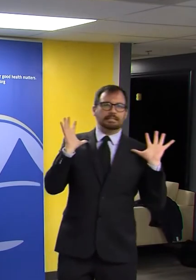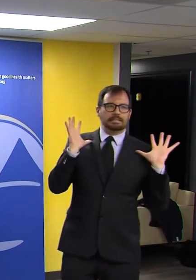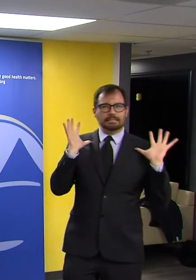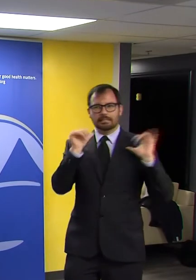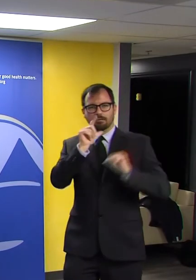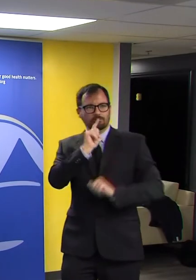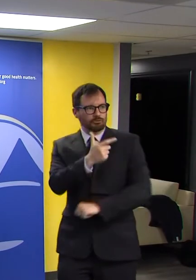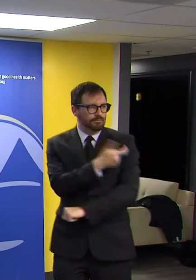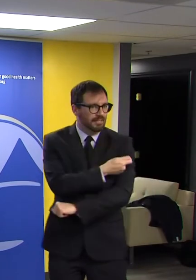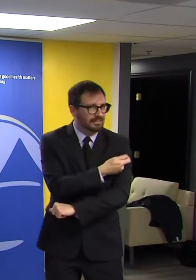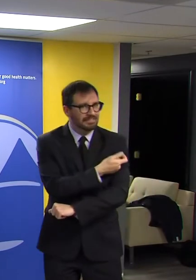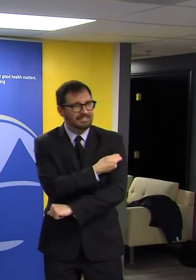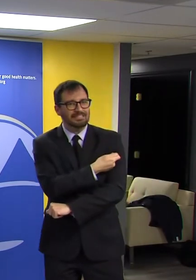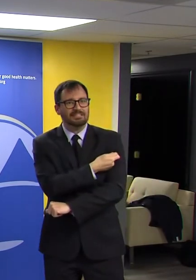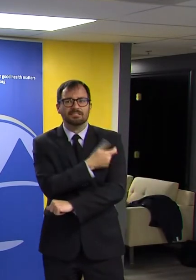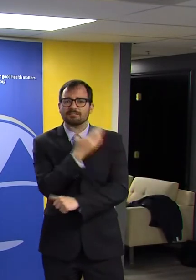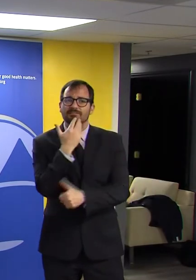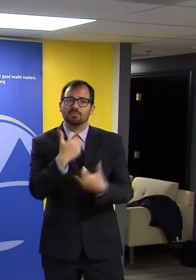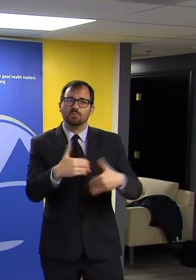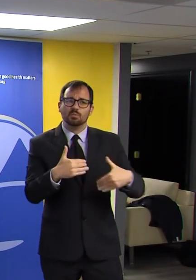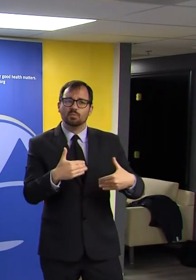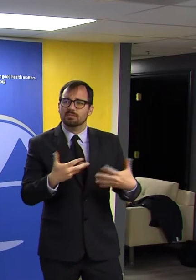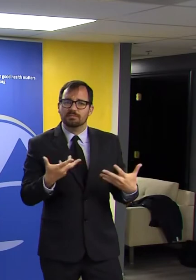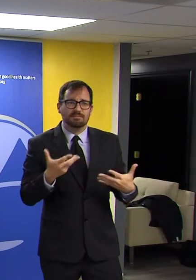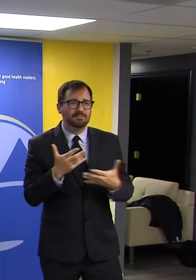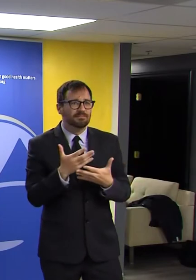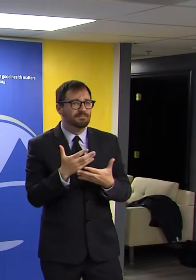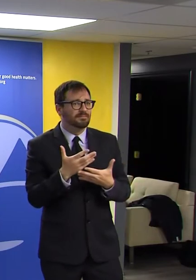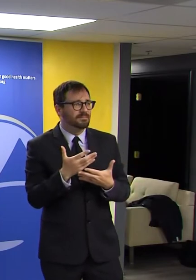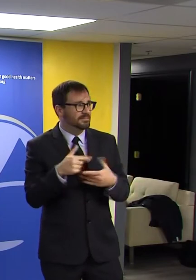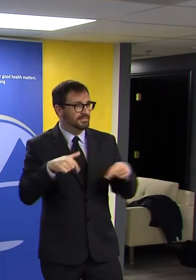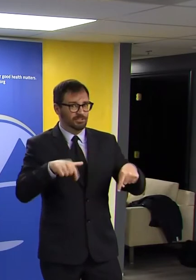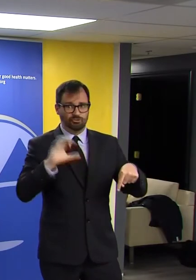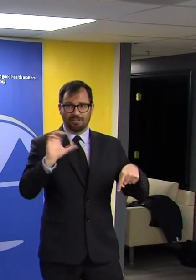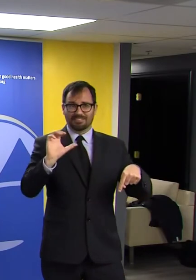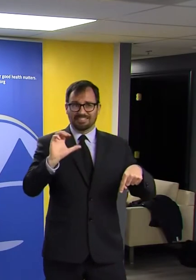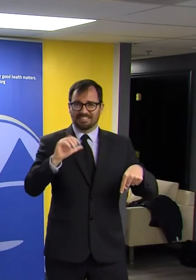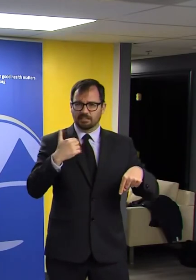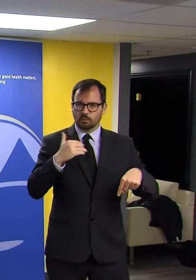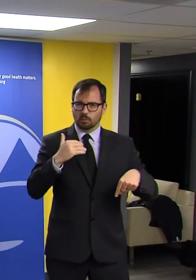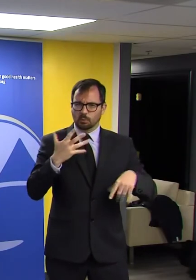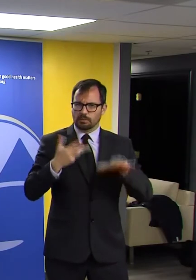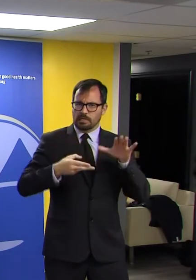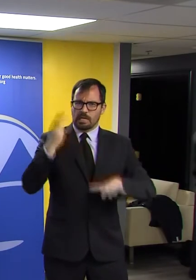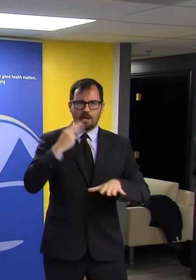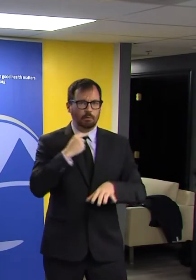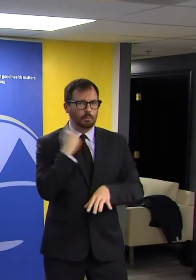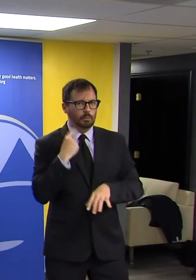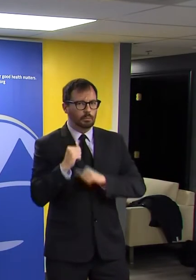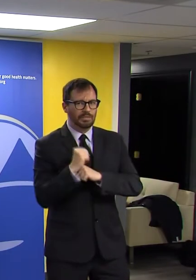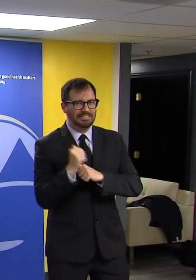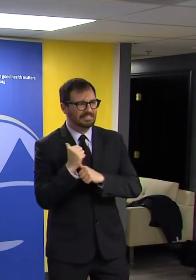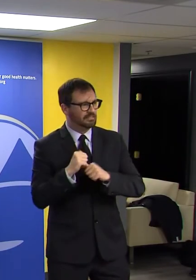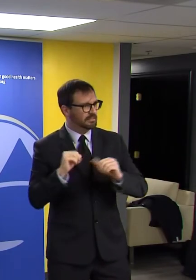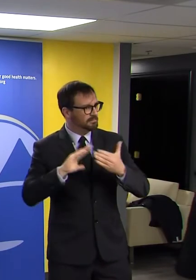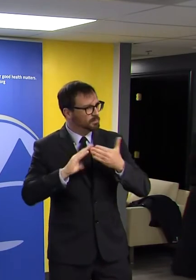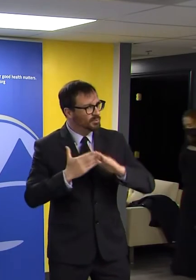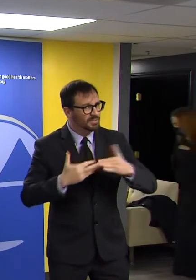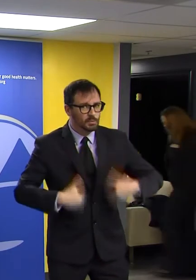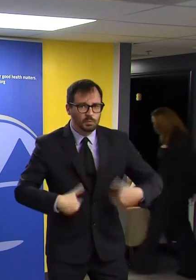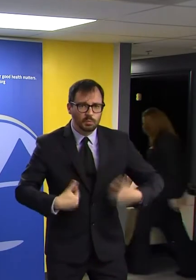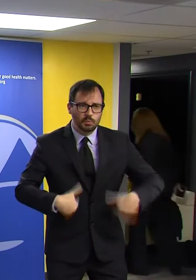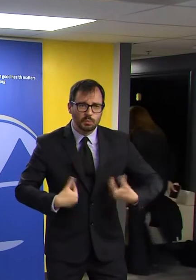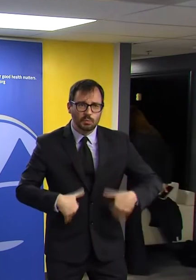populations. Community grassroots organizations like Collaborativa have kept our disproportionately impacted communities